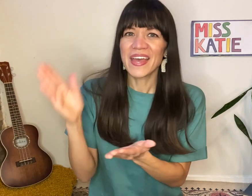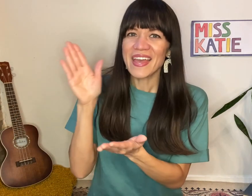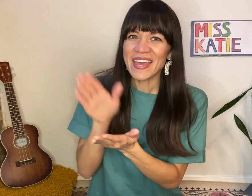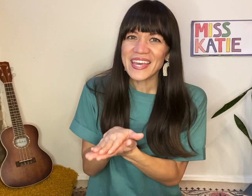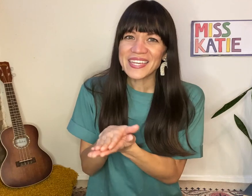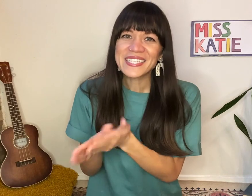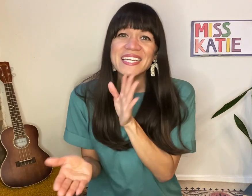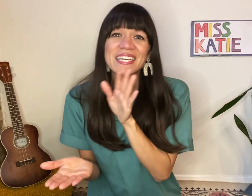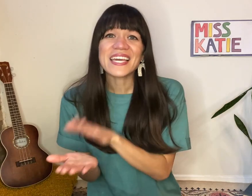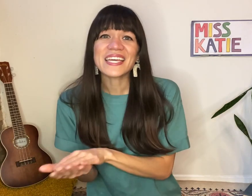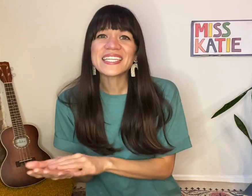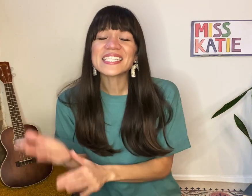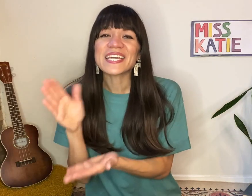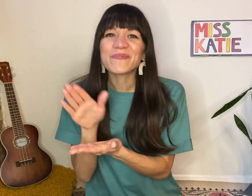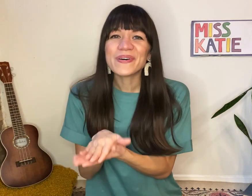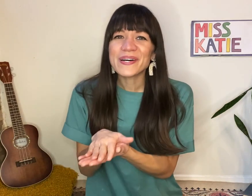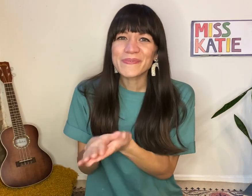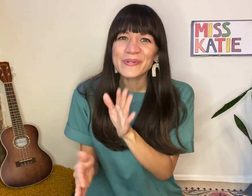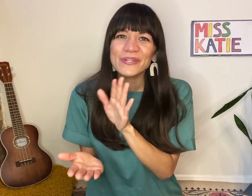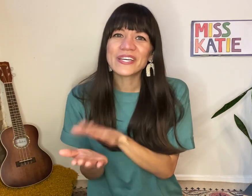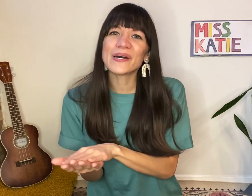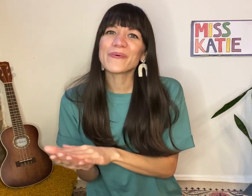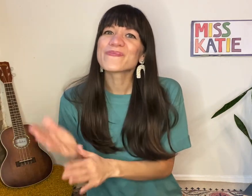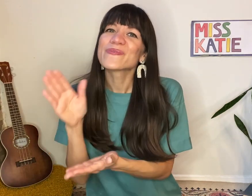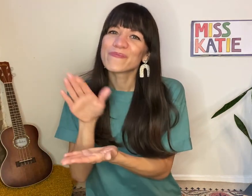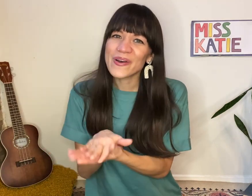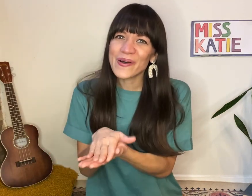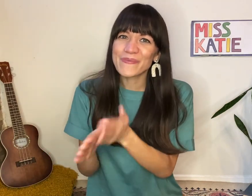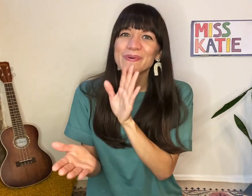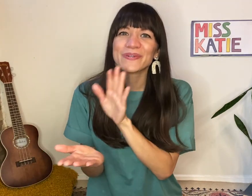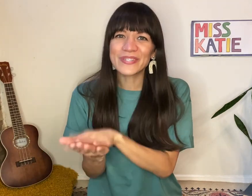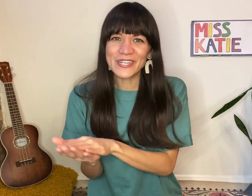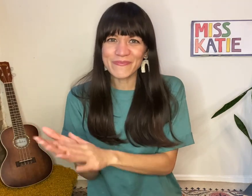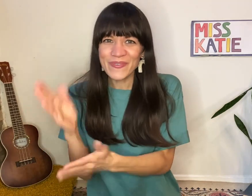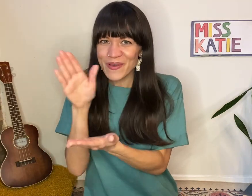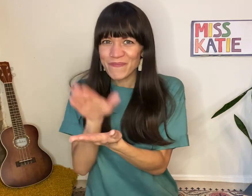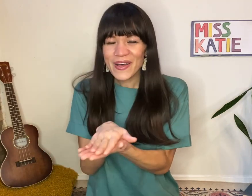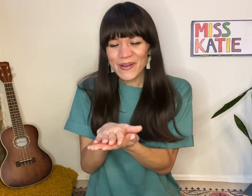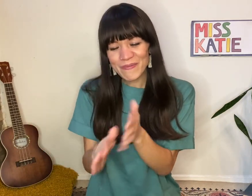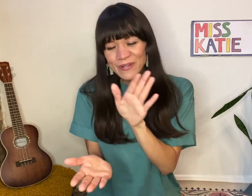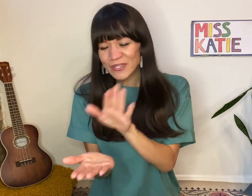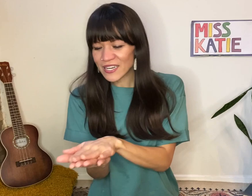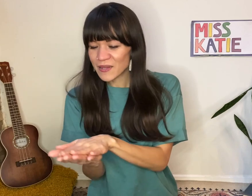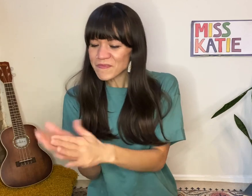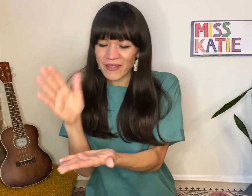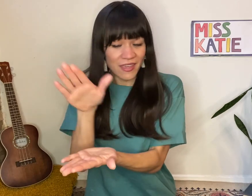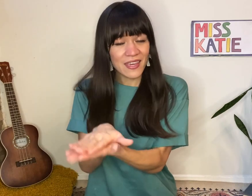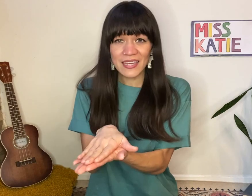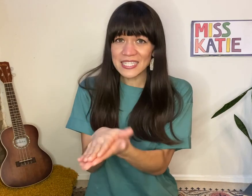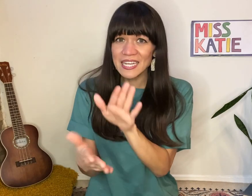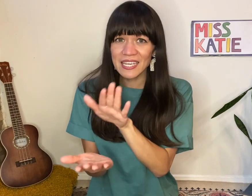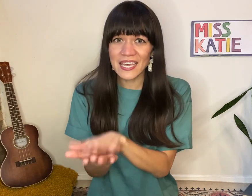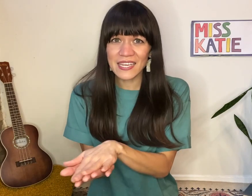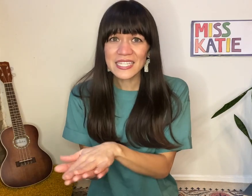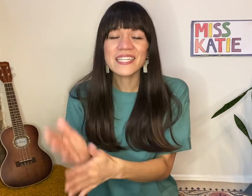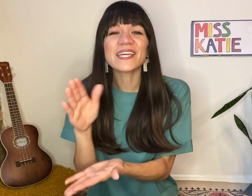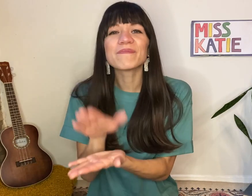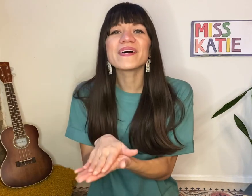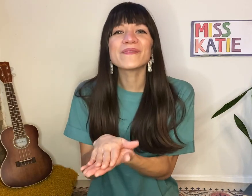Icky Sticky, Icky Sticky Bubble Gum, Bubble Gum, Bubble Gum, Icky Sticky, Icky Sticky Bubble